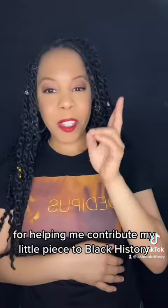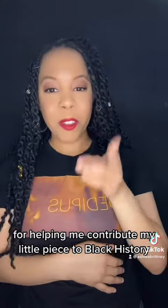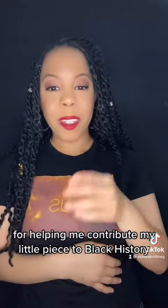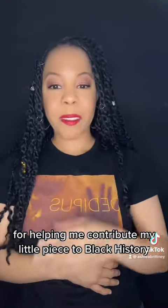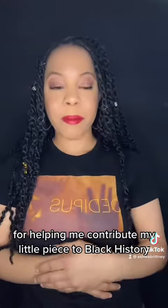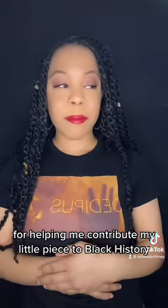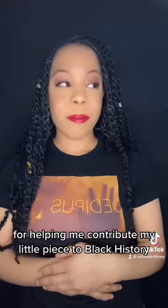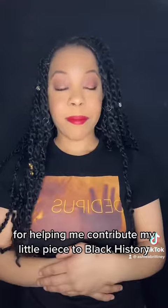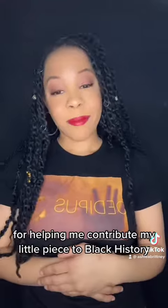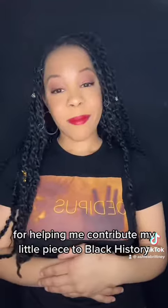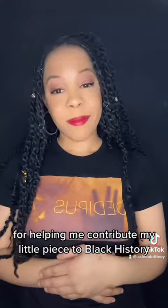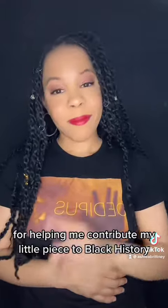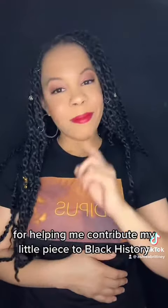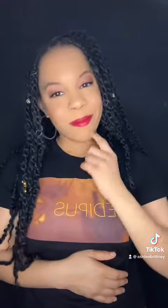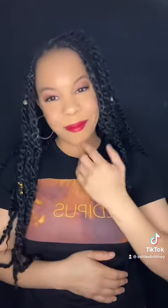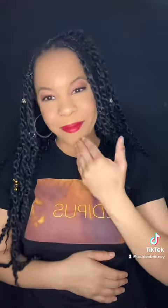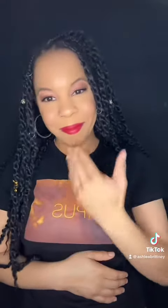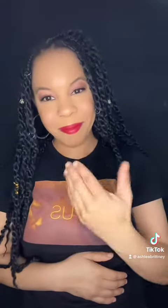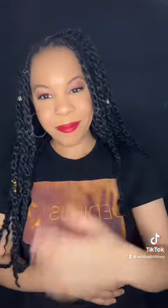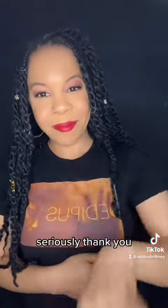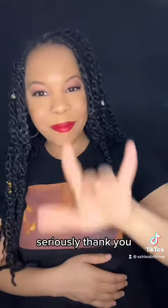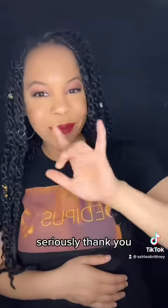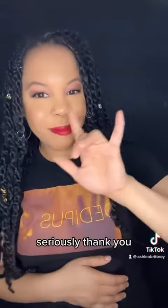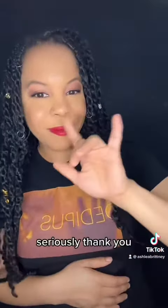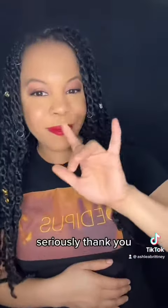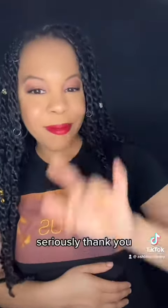piece to Black History. Seriously, thank you.